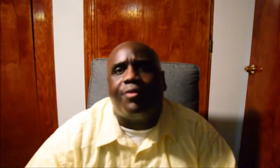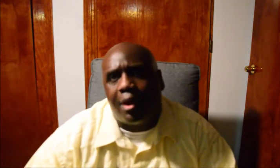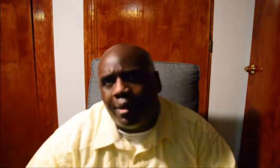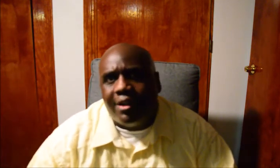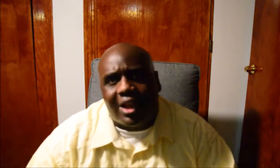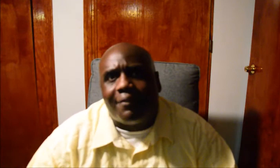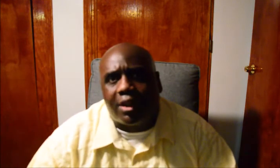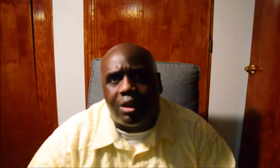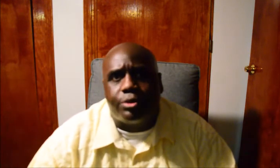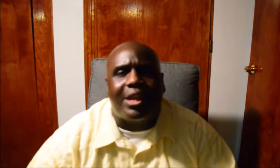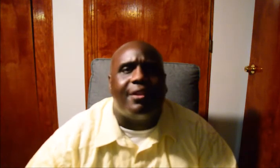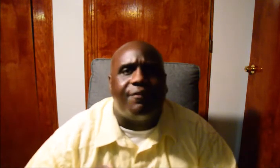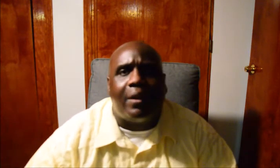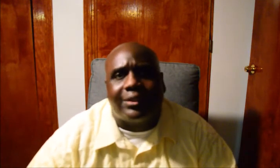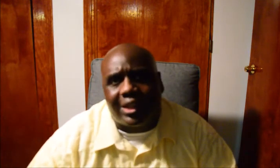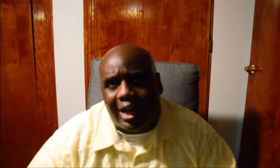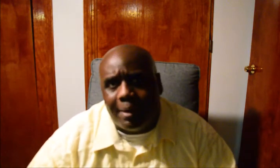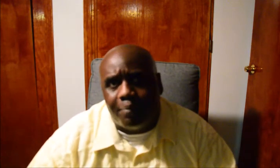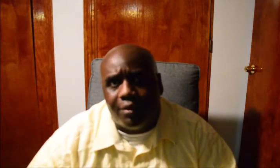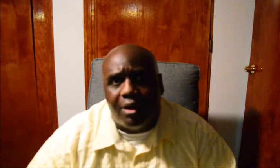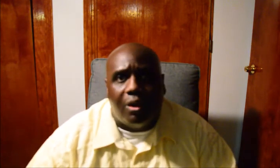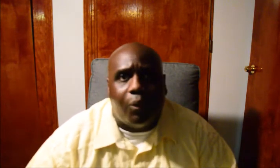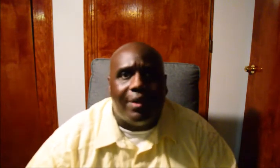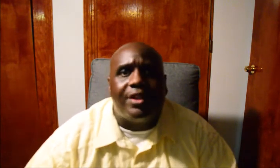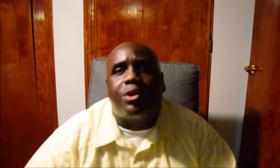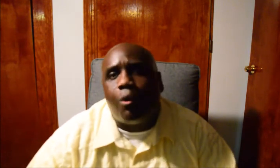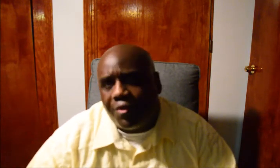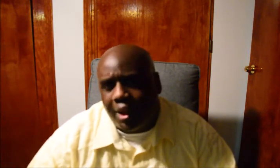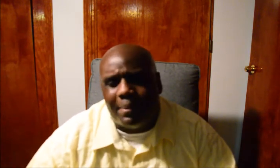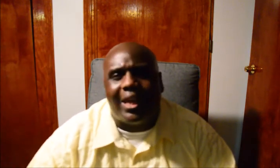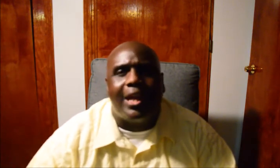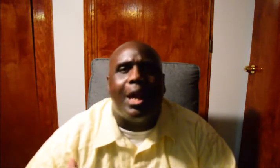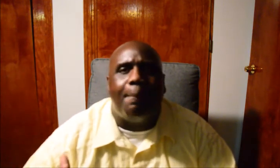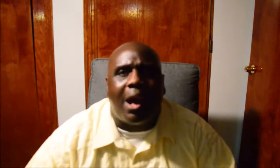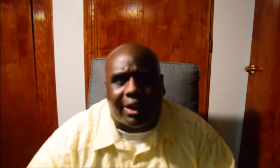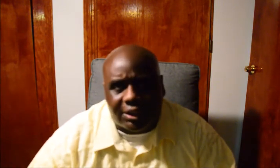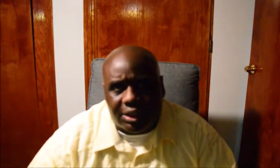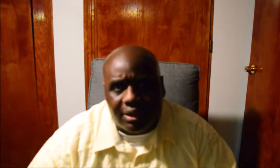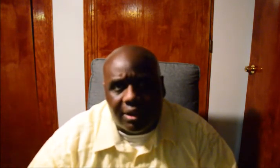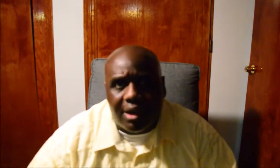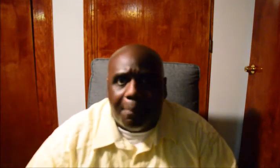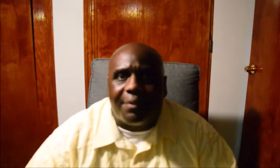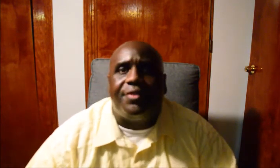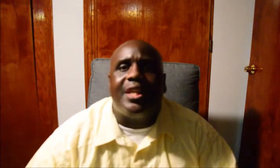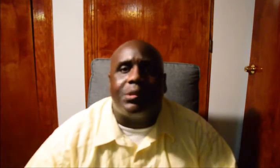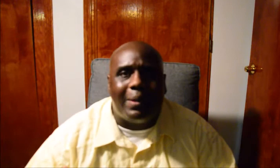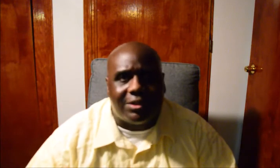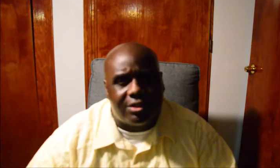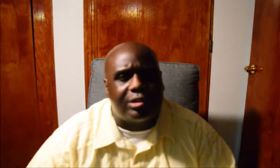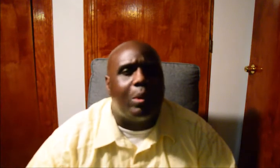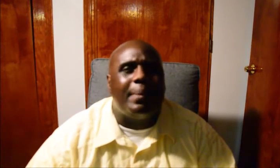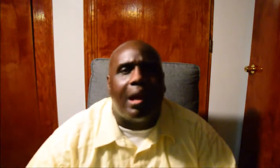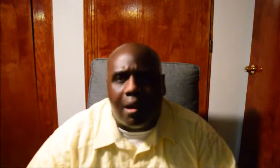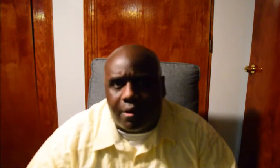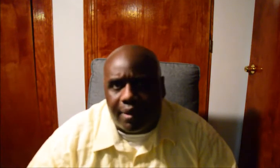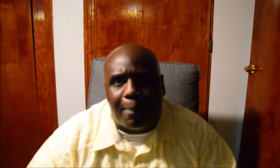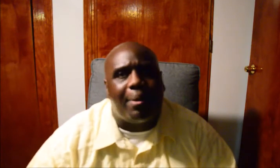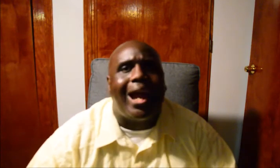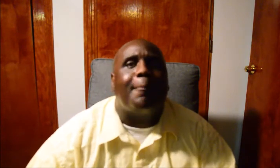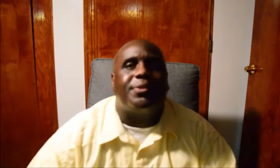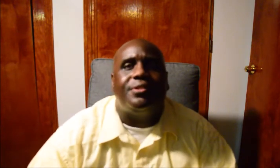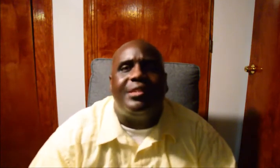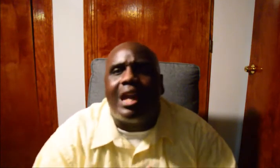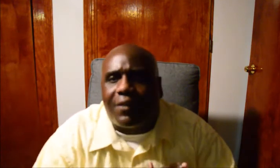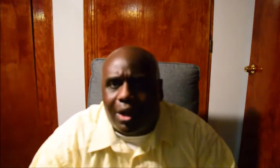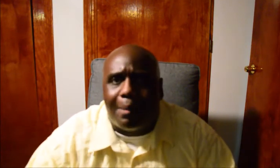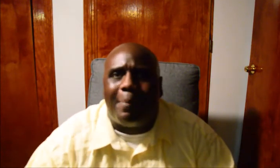it hurt them to have to close down the first time when this whole thing began in March. But these businesses would be hurt and